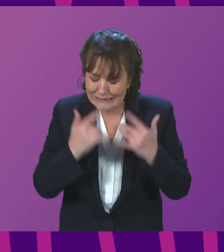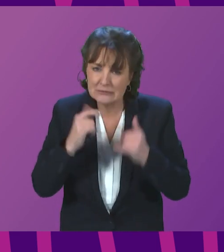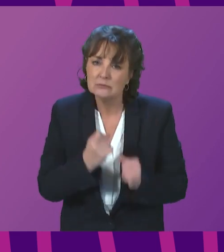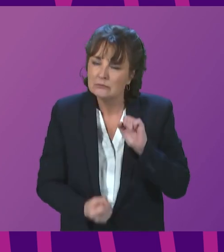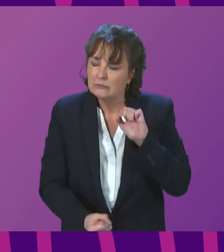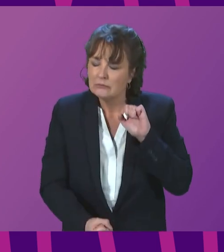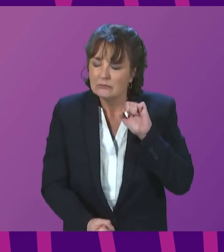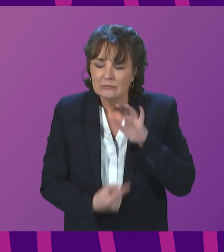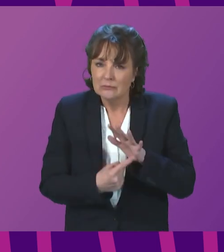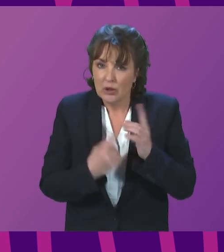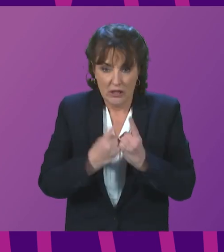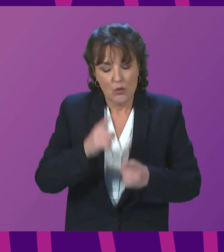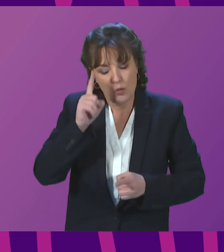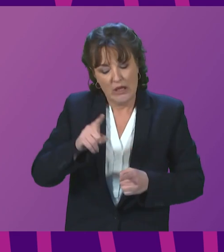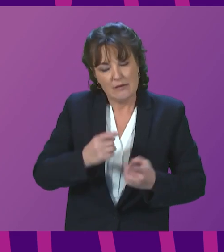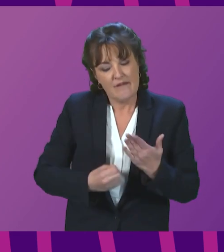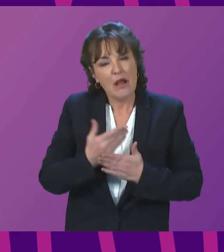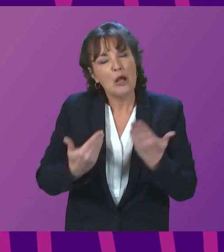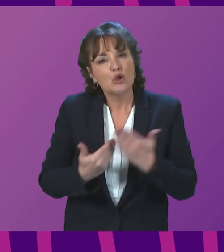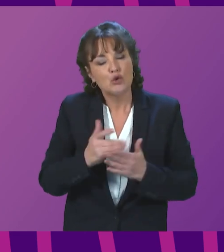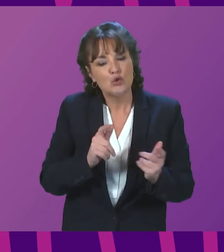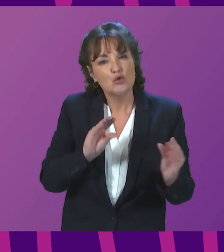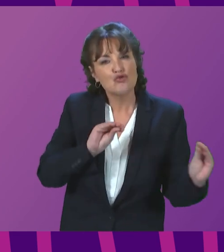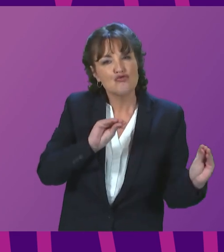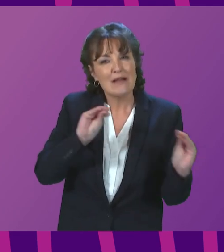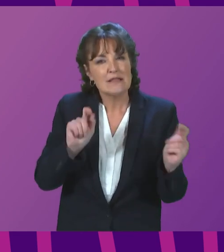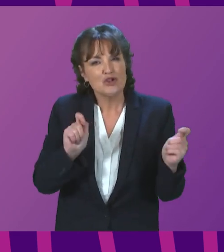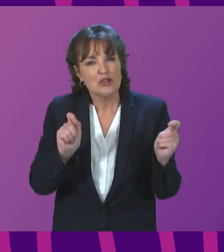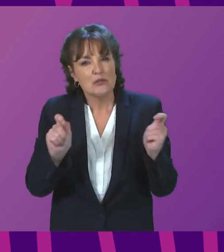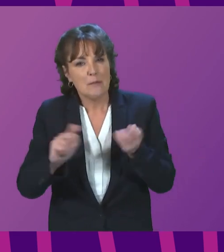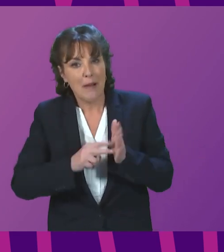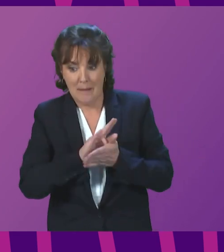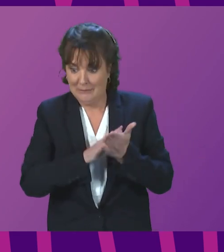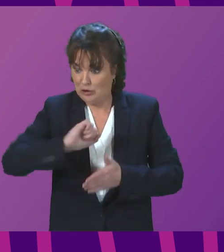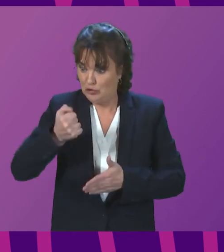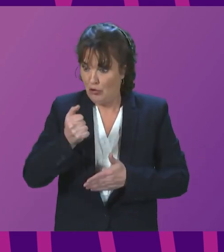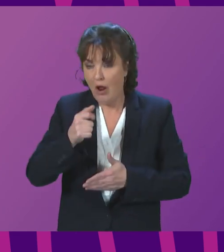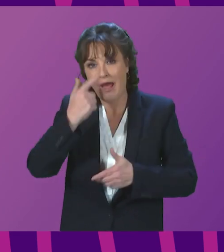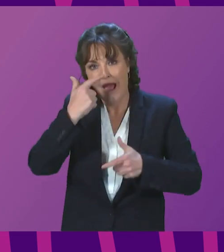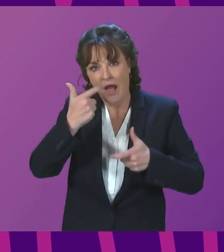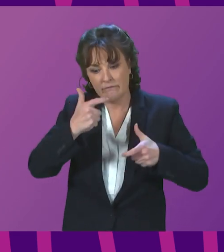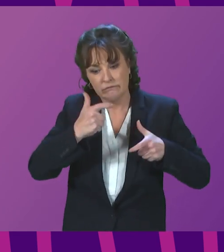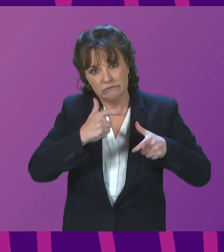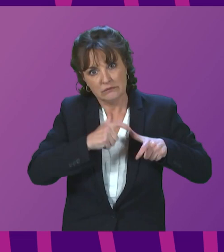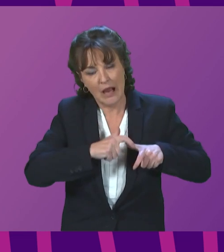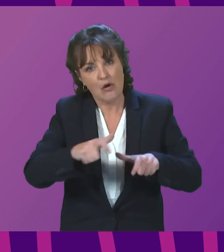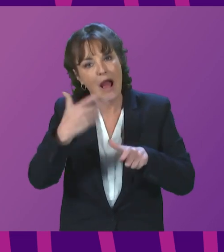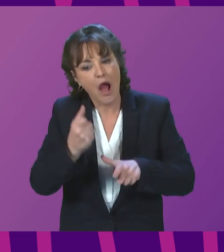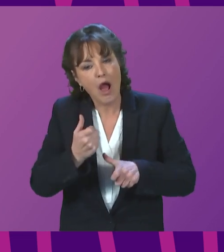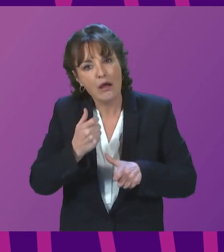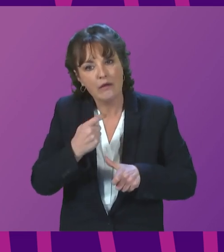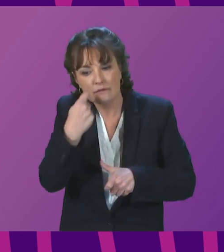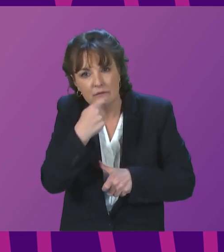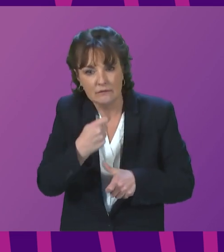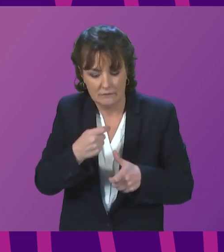developing a managed transition plan to ensure that Scotland continues to have an effective, albeit proportionate, testing response and an